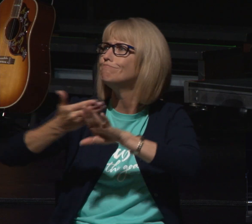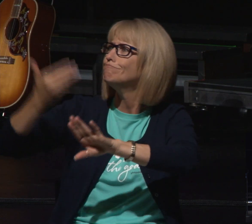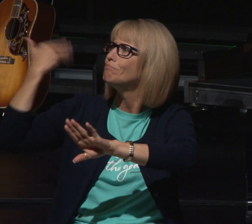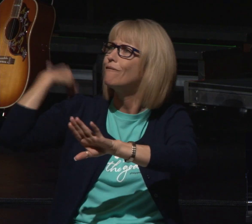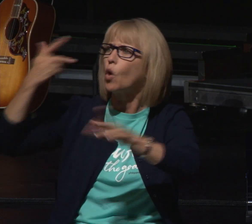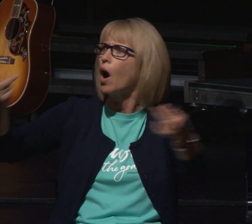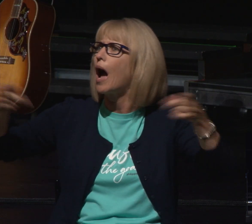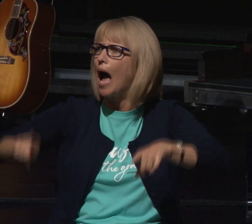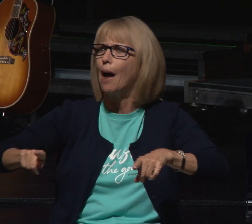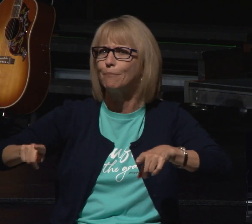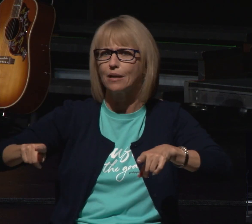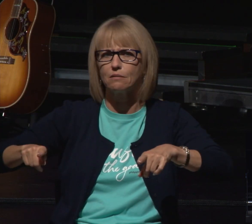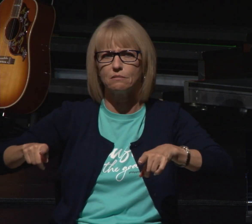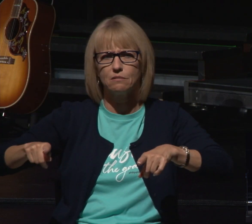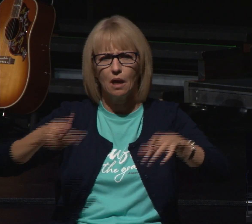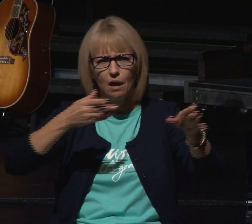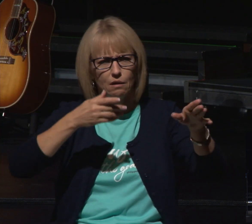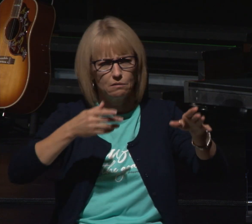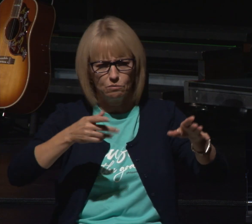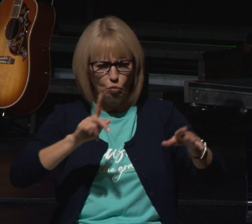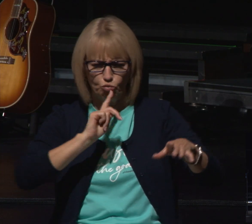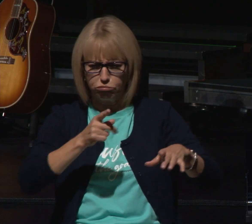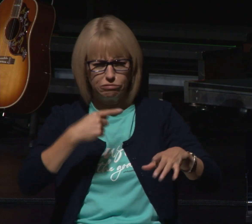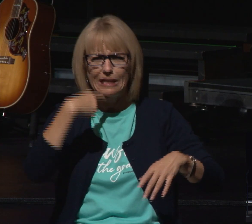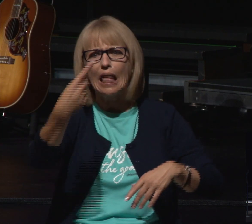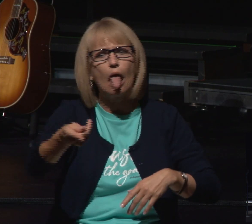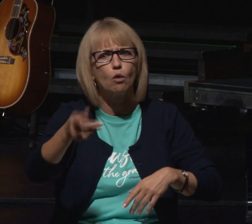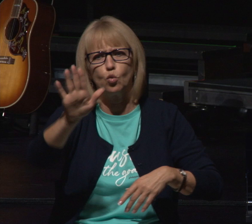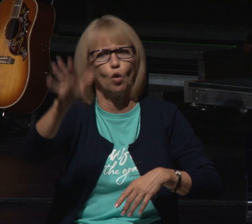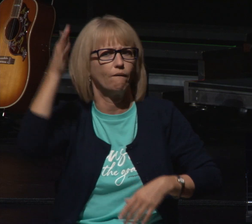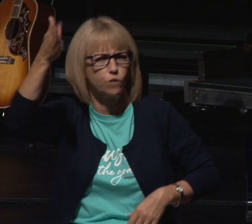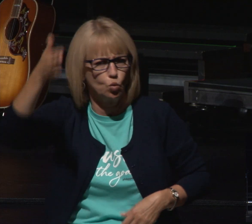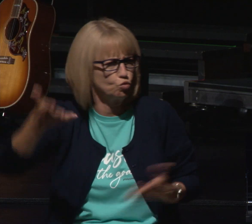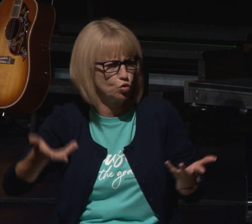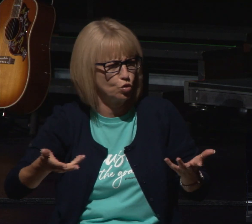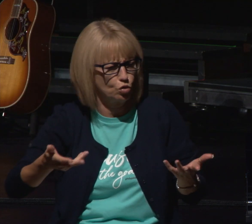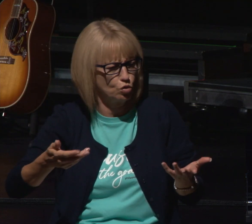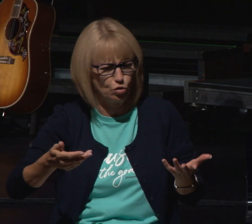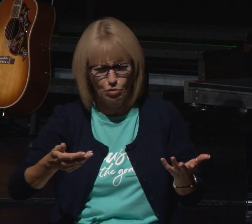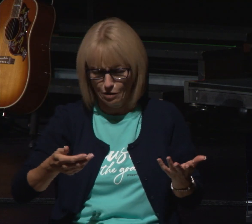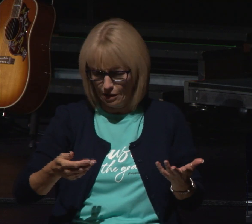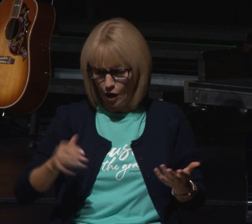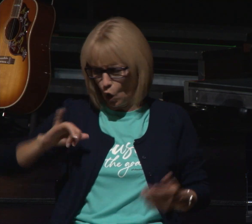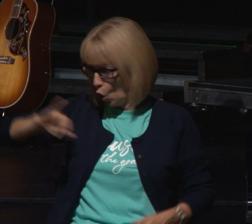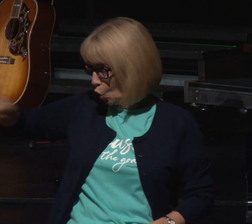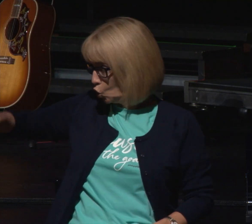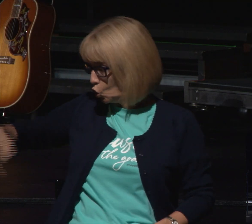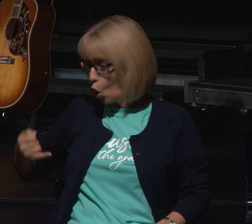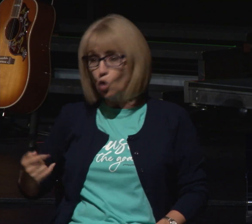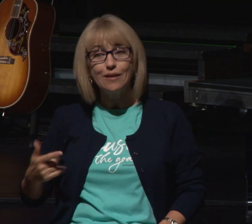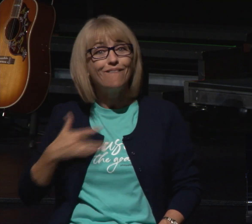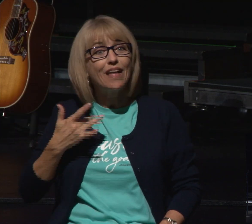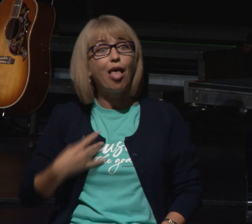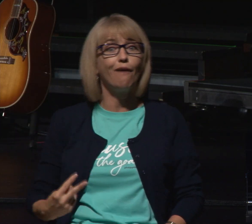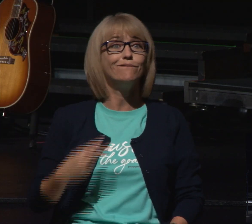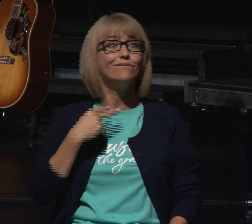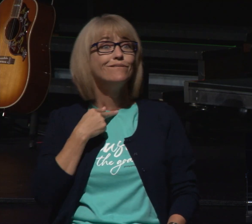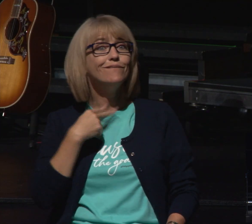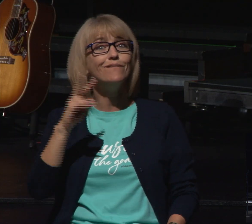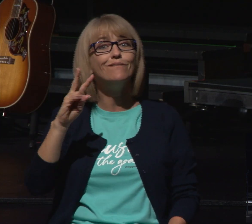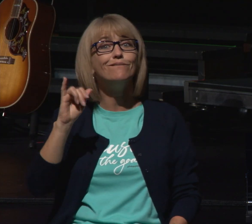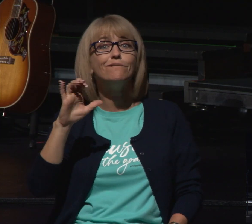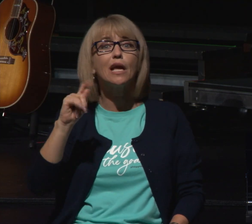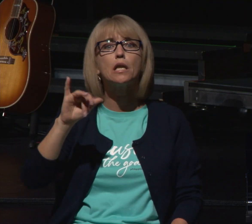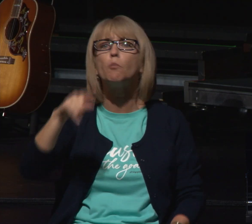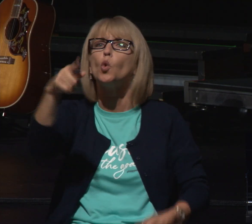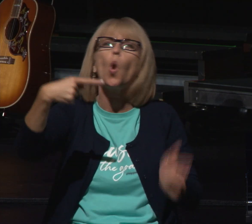we don't see that joseph blamed his family we don't see that he fell into this victim mentality of everybody